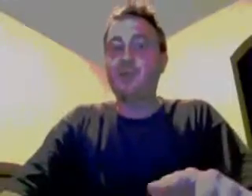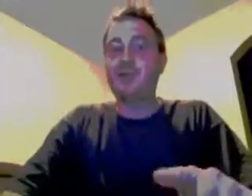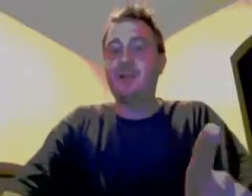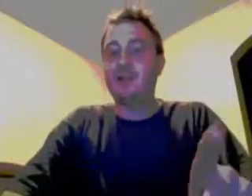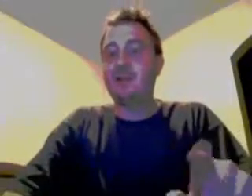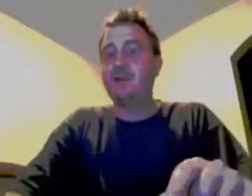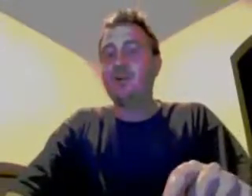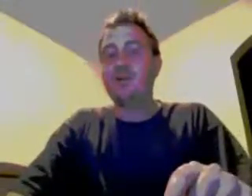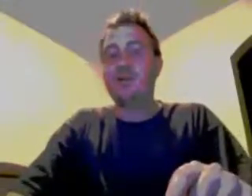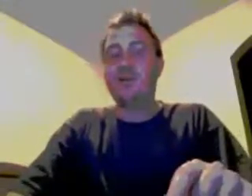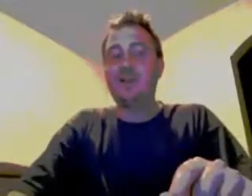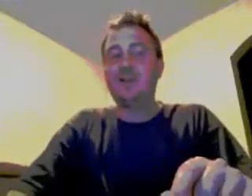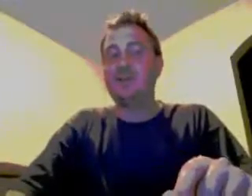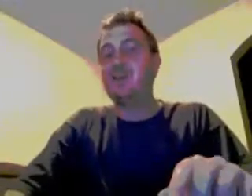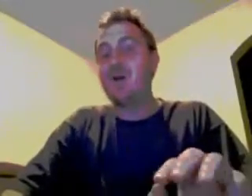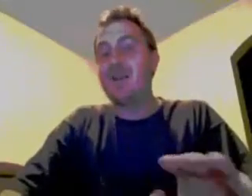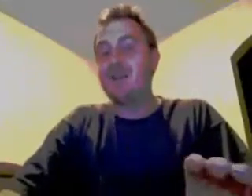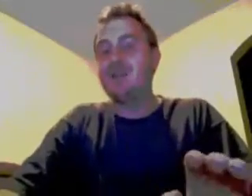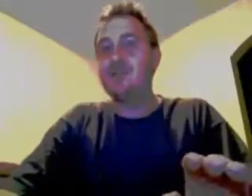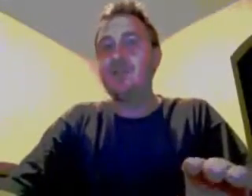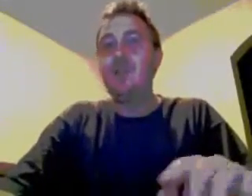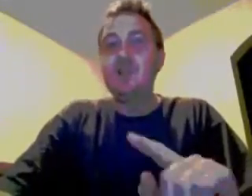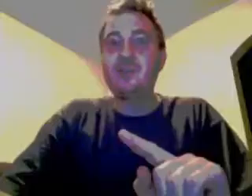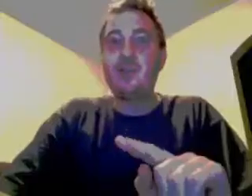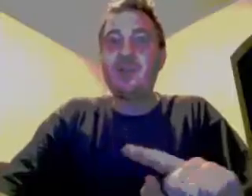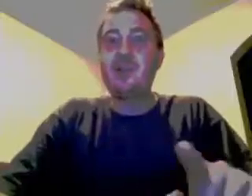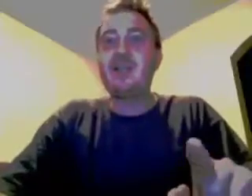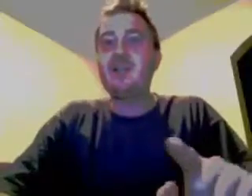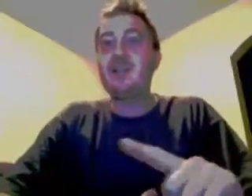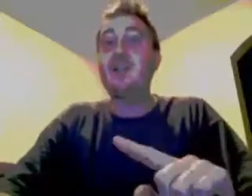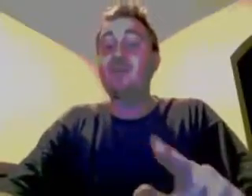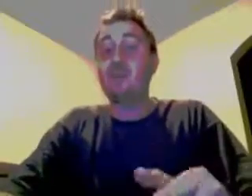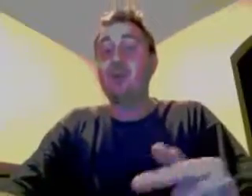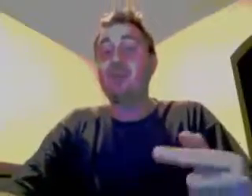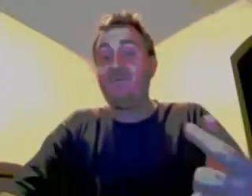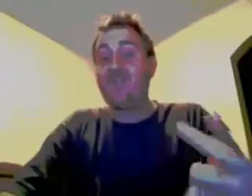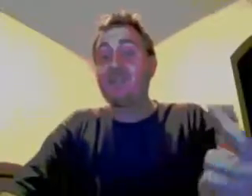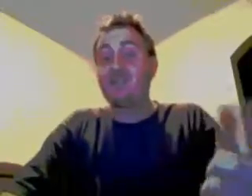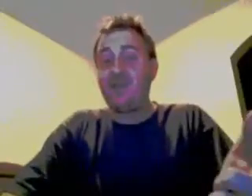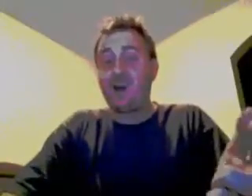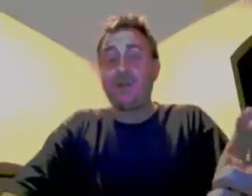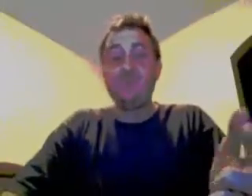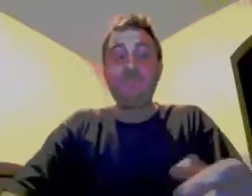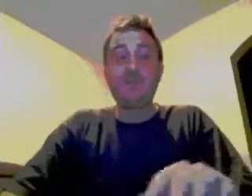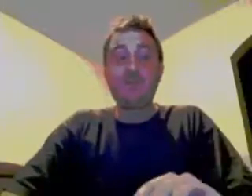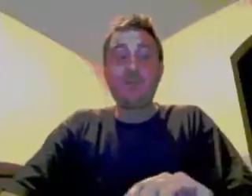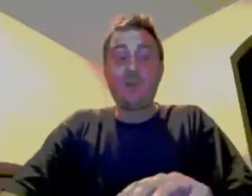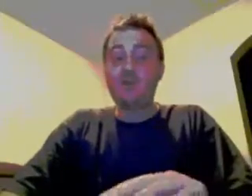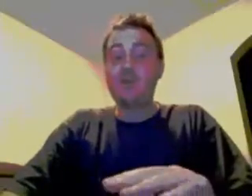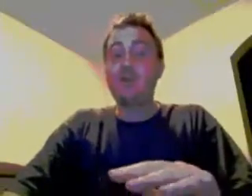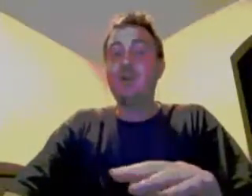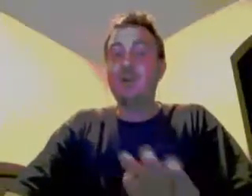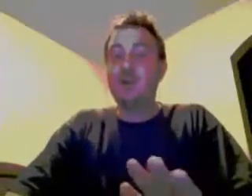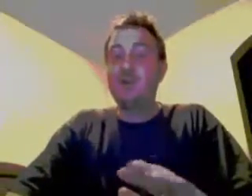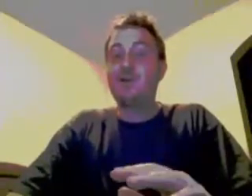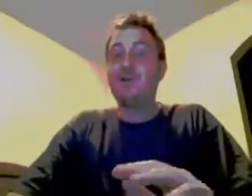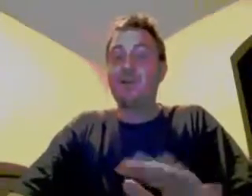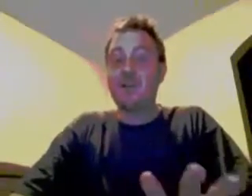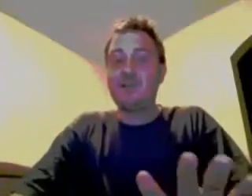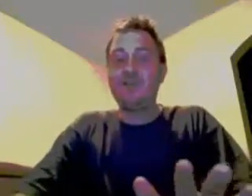me, then, you know, you're going to need to listen to my issues. So, Carrie Kennedy comes across fake as fuck. So, if you're her husband or her kids,